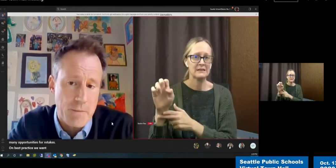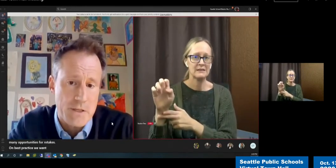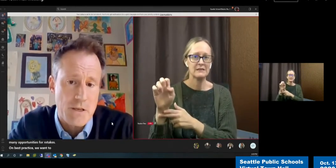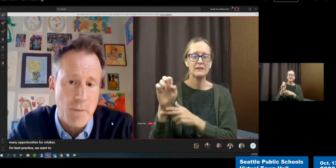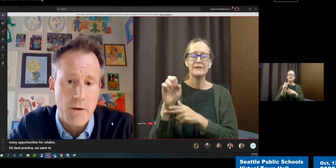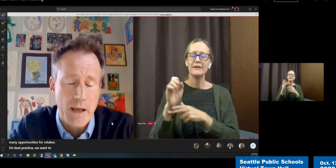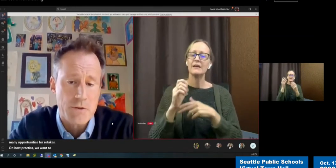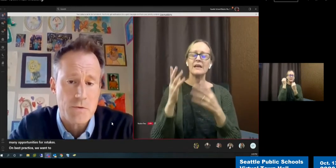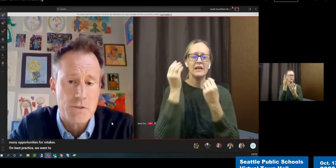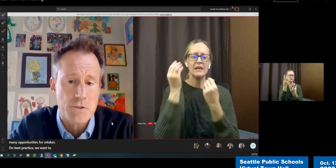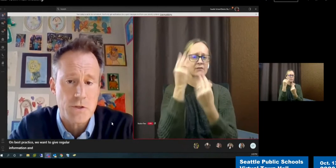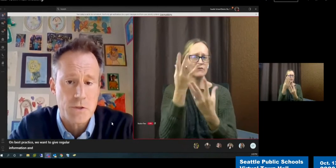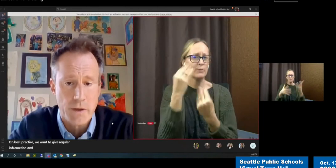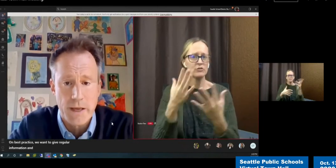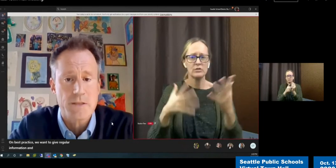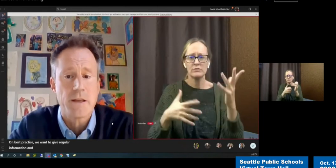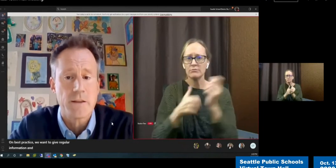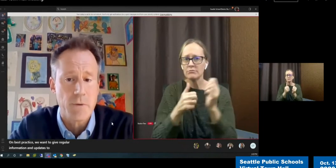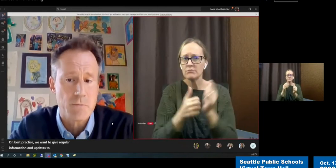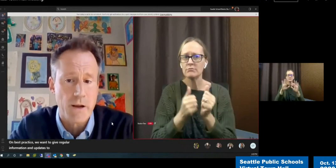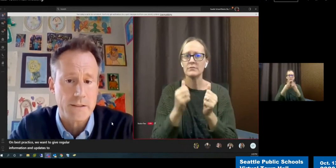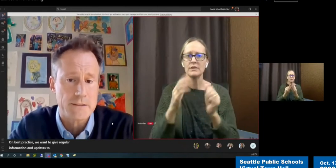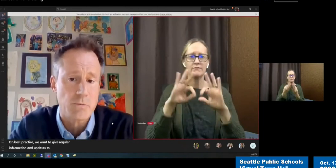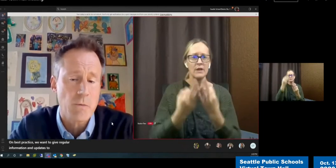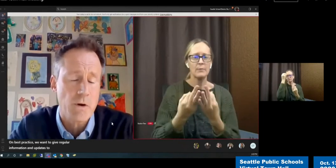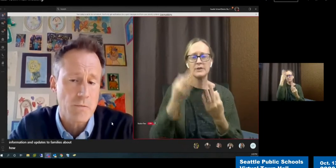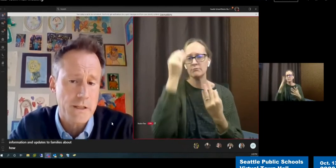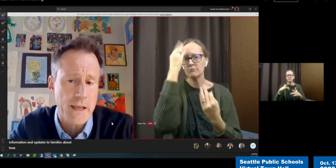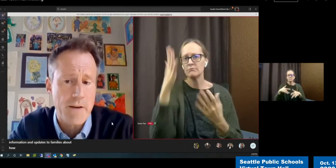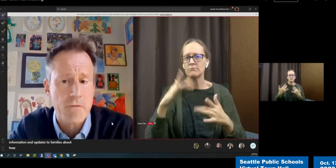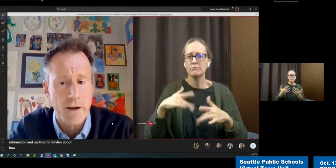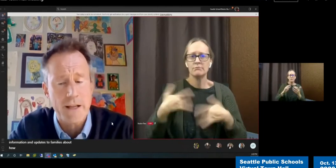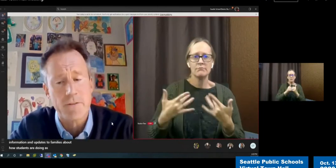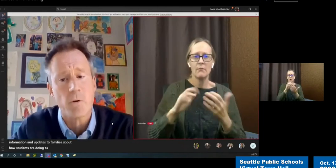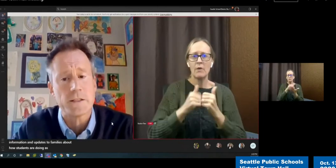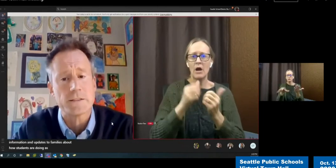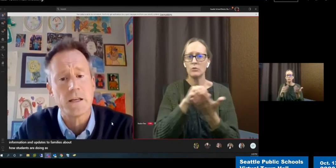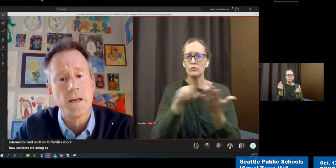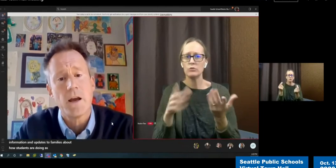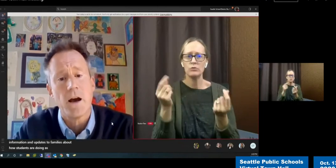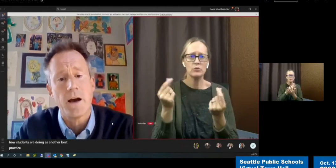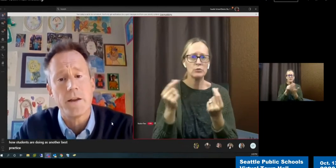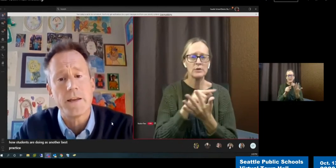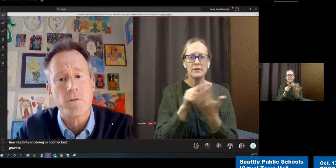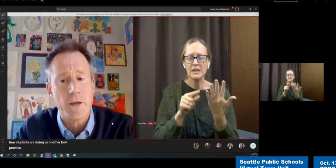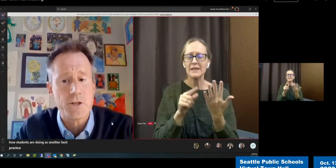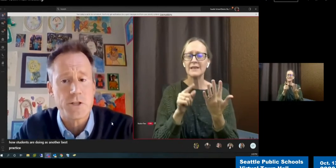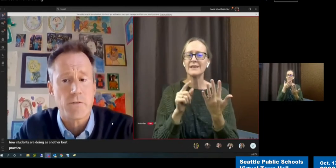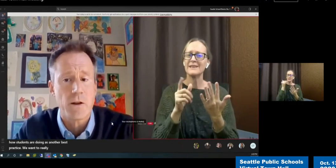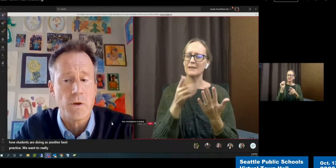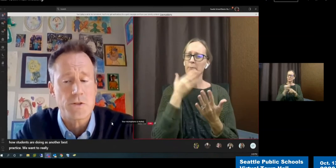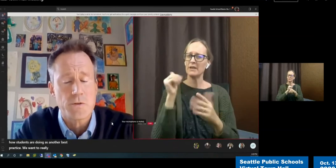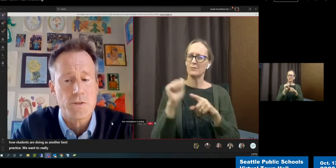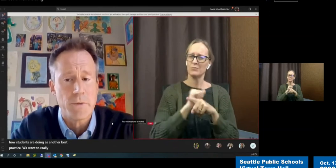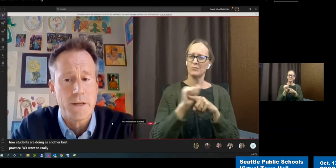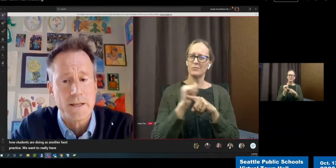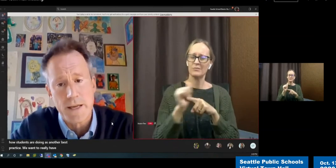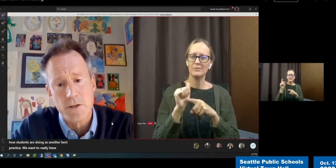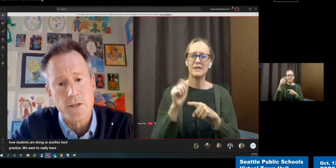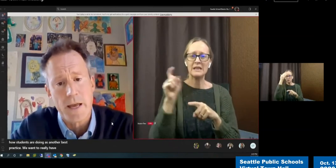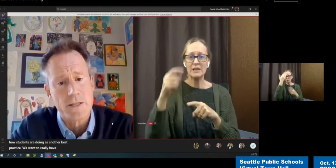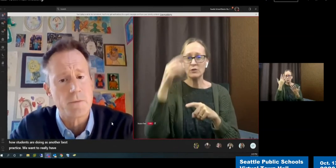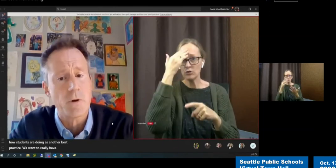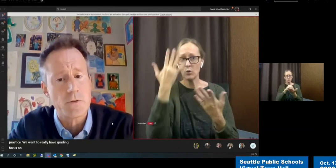to families about how students are doing as another best practice. We want to really have grading focus on information around whether students are meeting